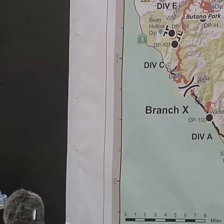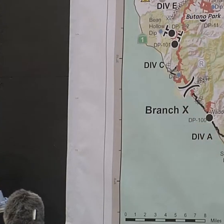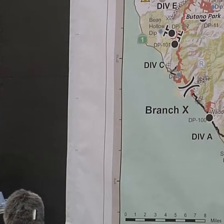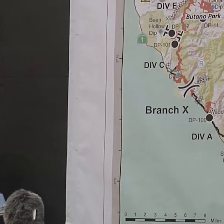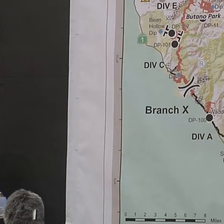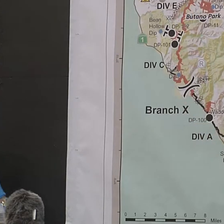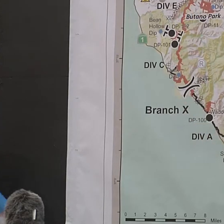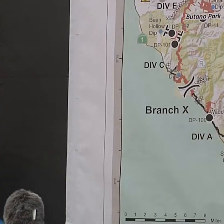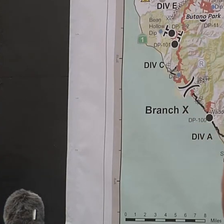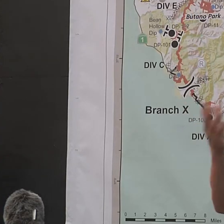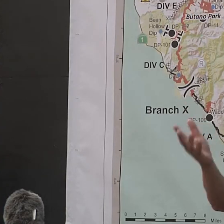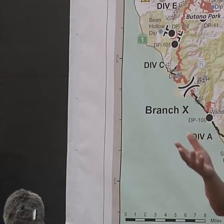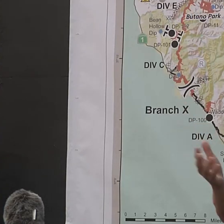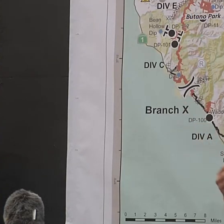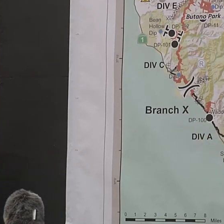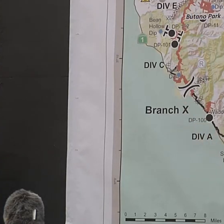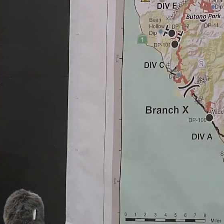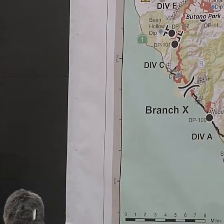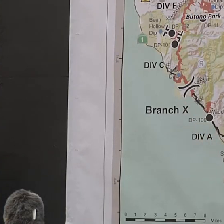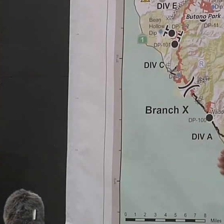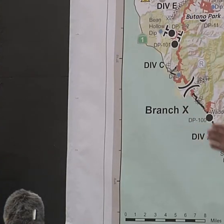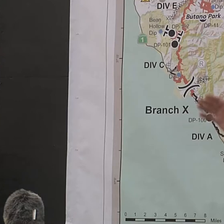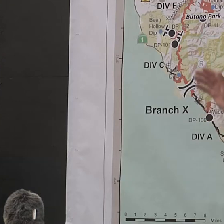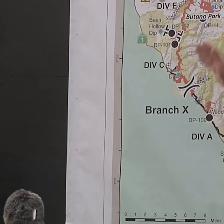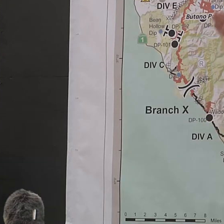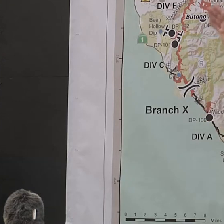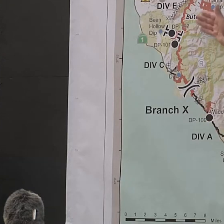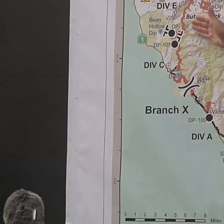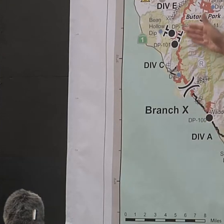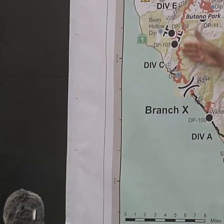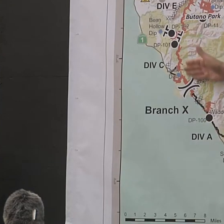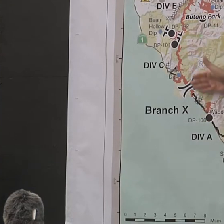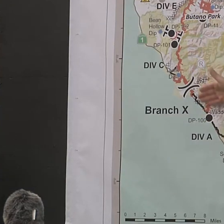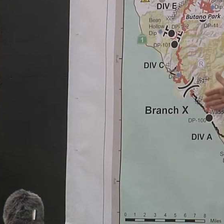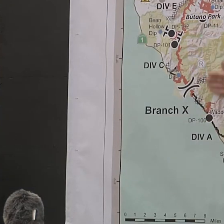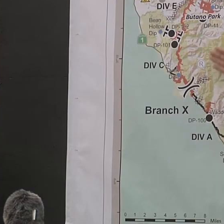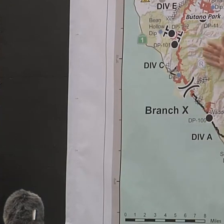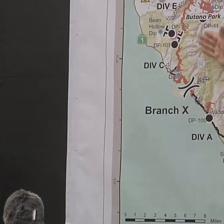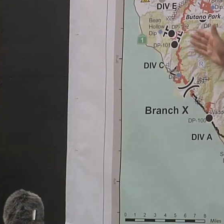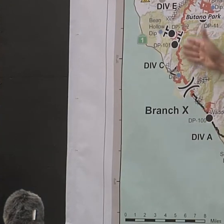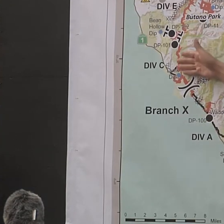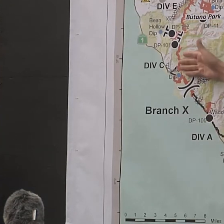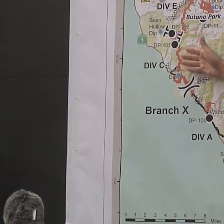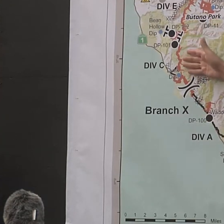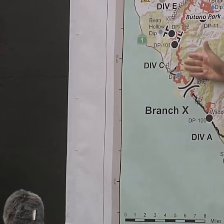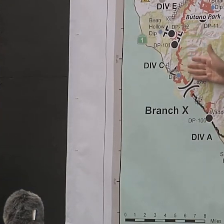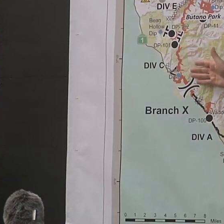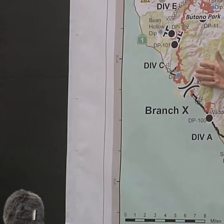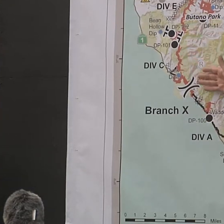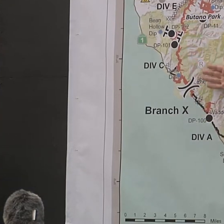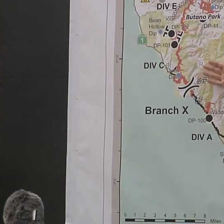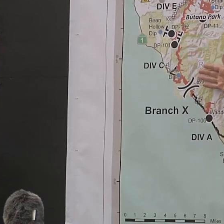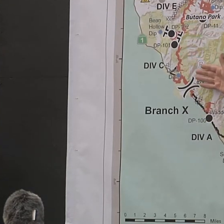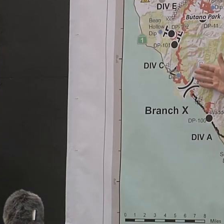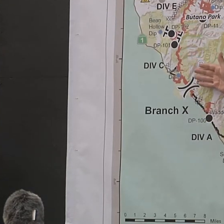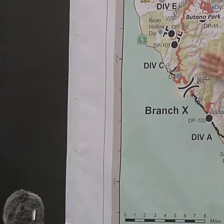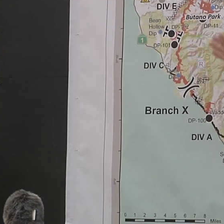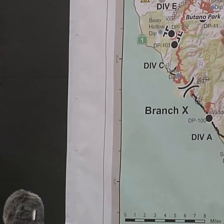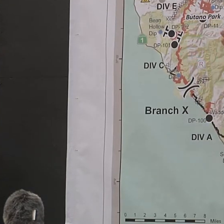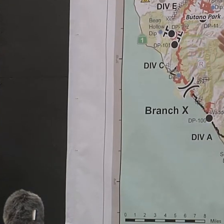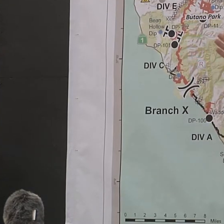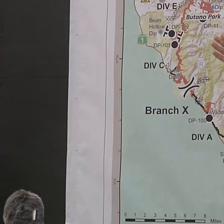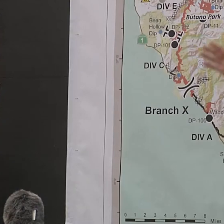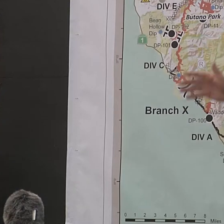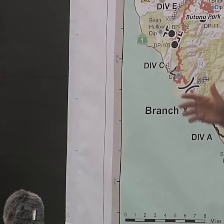safe where we can start talking eventually about a repopulation plan. Moving down the coast, some of the fire is self-mitigated in the lighter